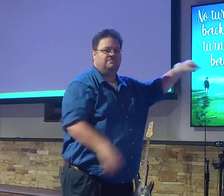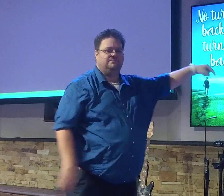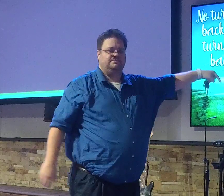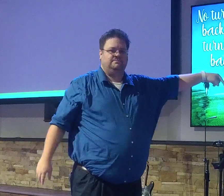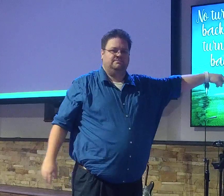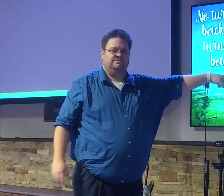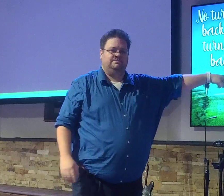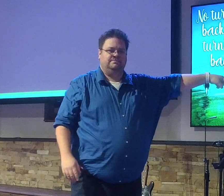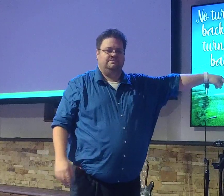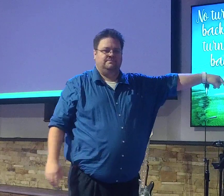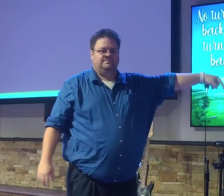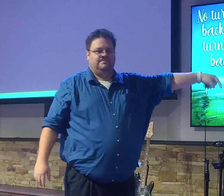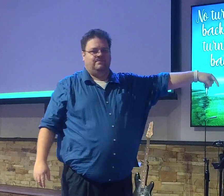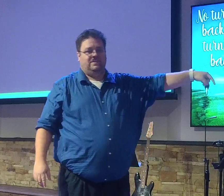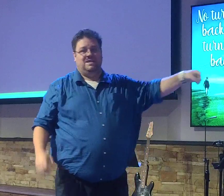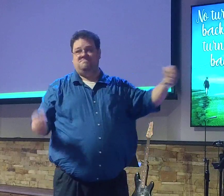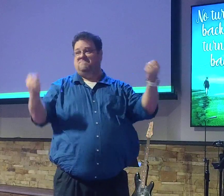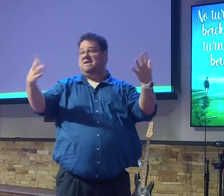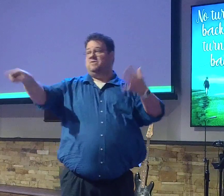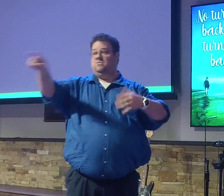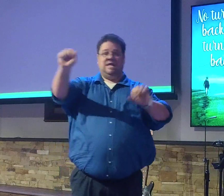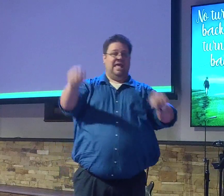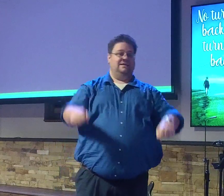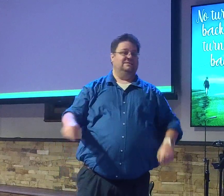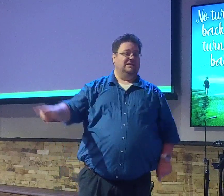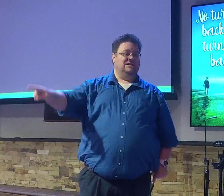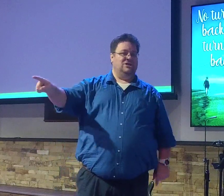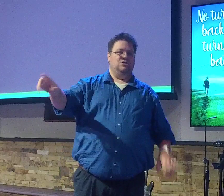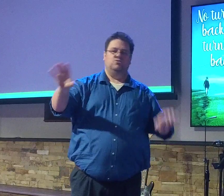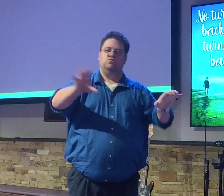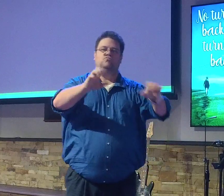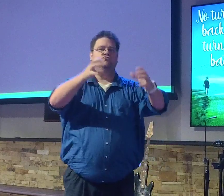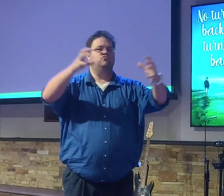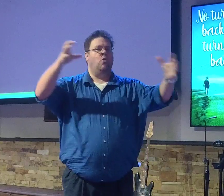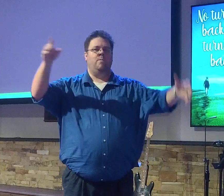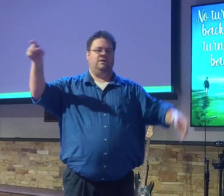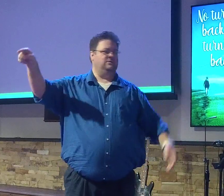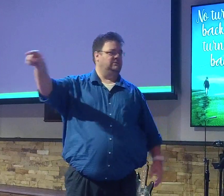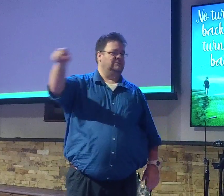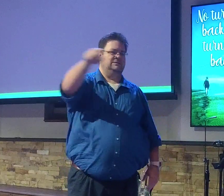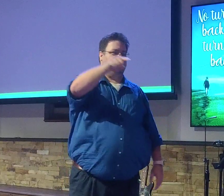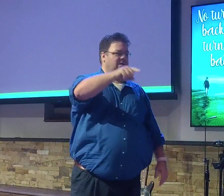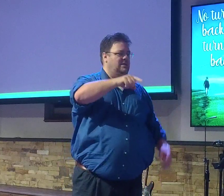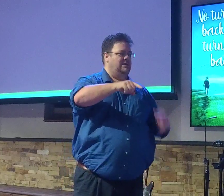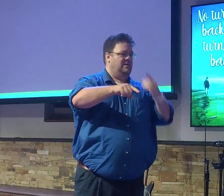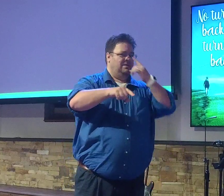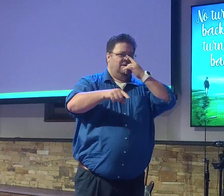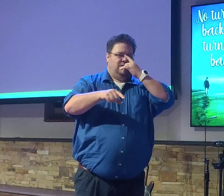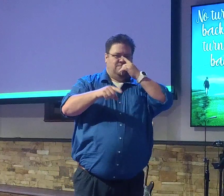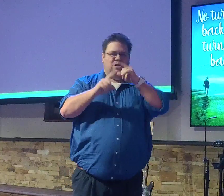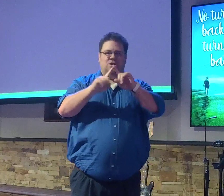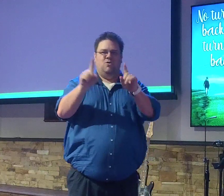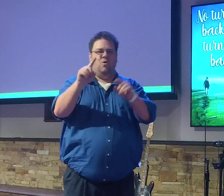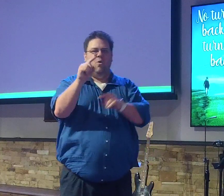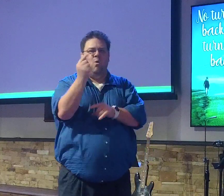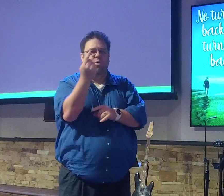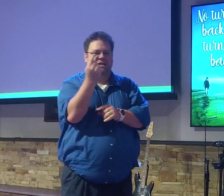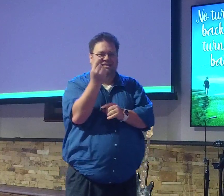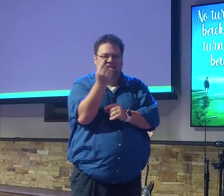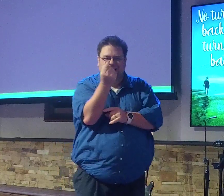And many of you in here are capable of doing so much. And you're only touching the hem of the garment of what you could